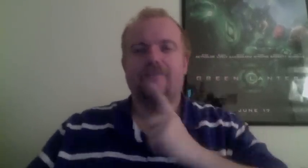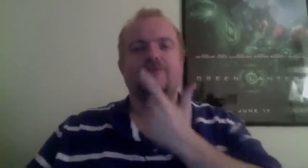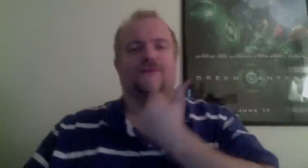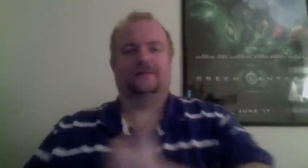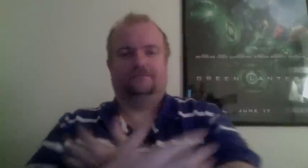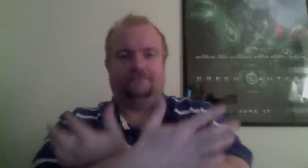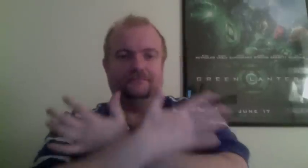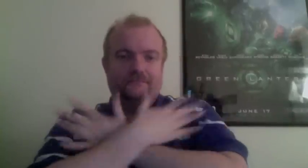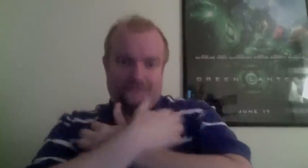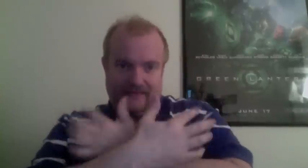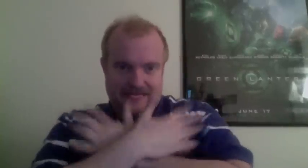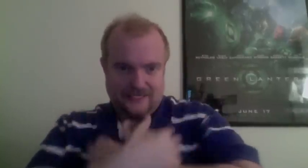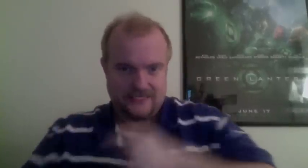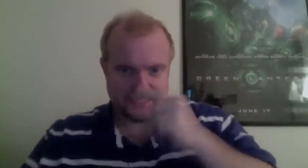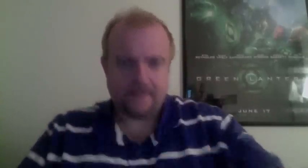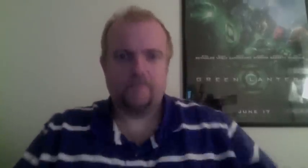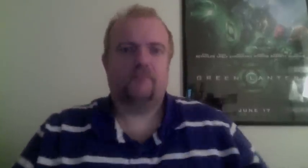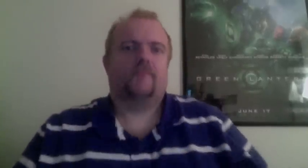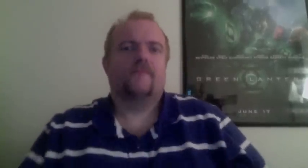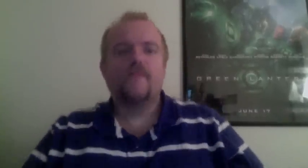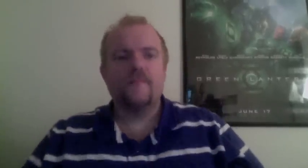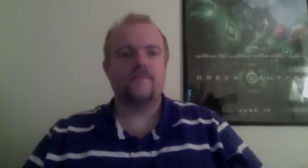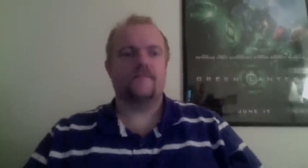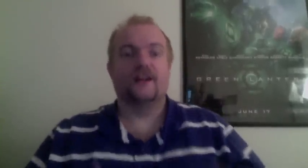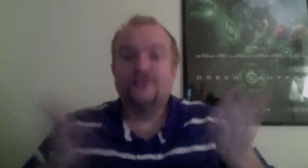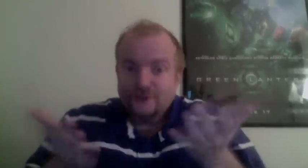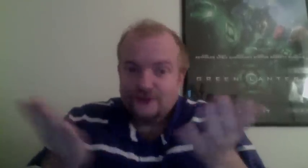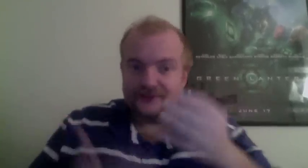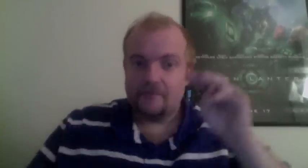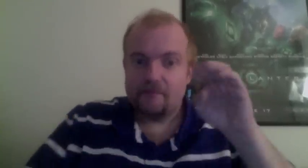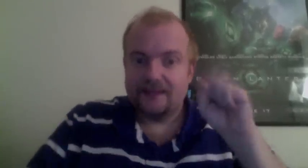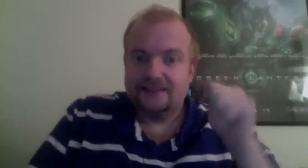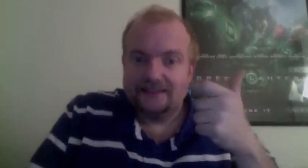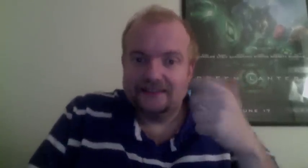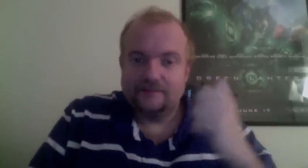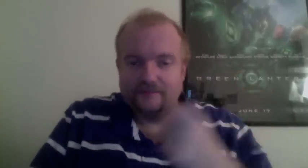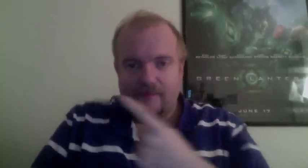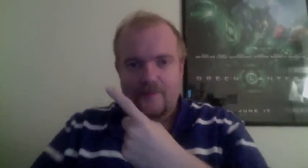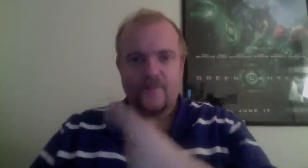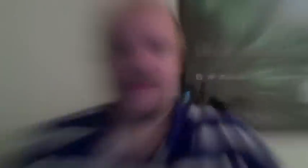direction. Ask your gastroenterologist about Humira today. Remission is possible.